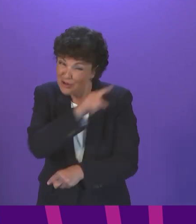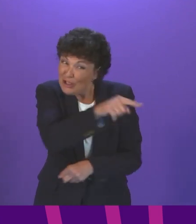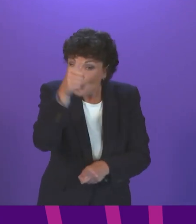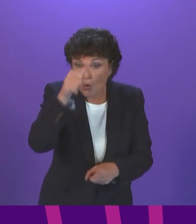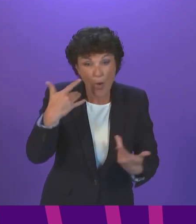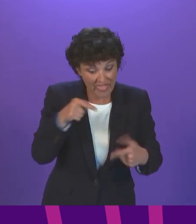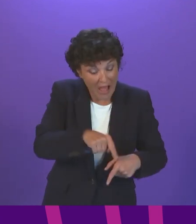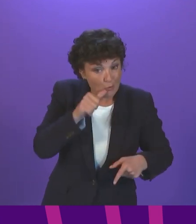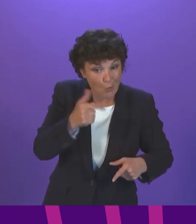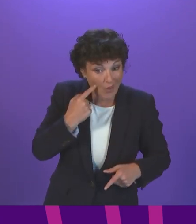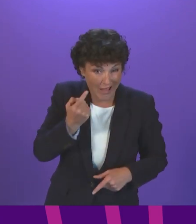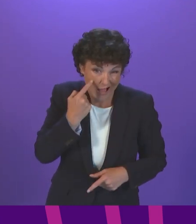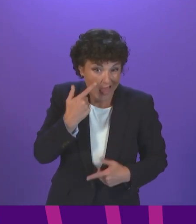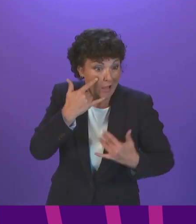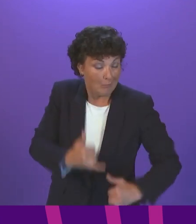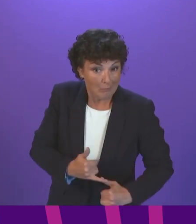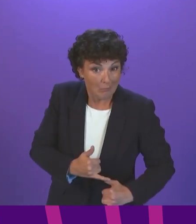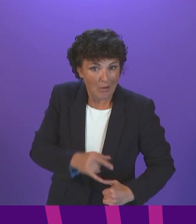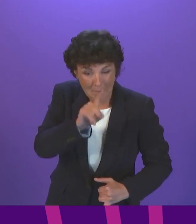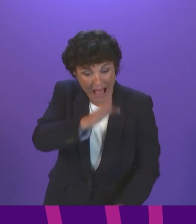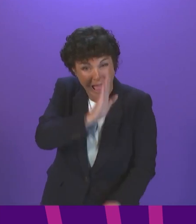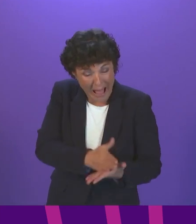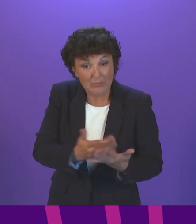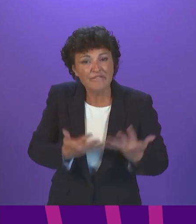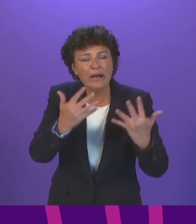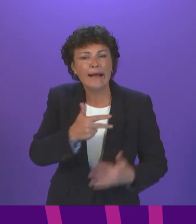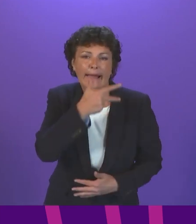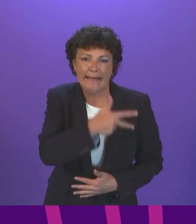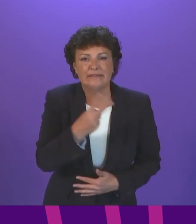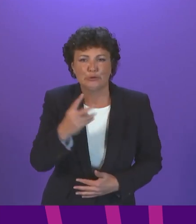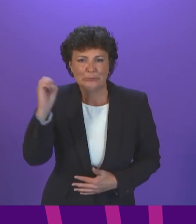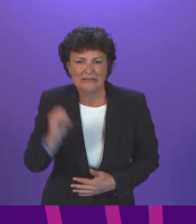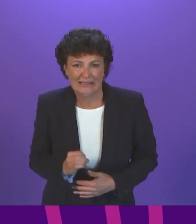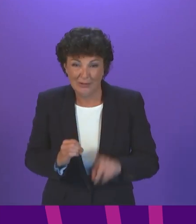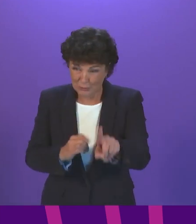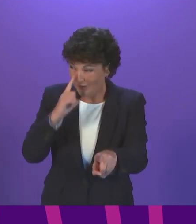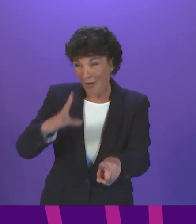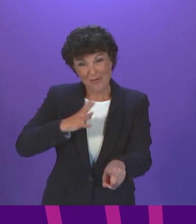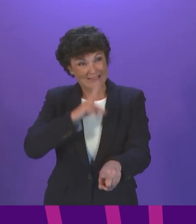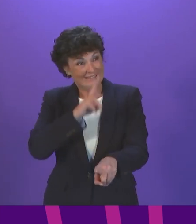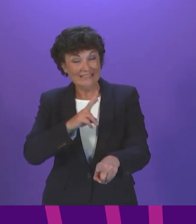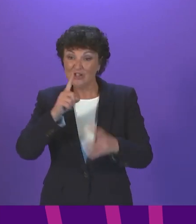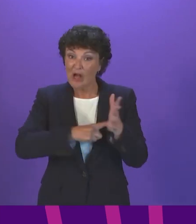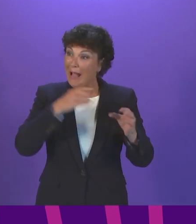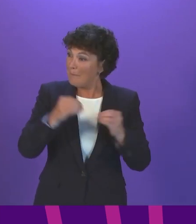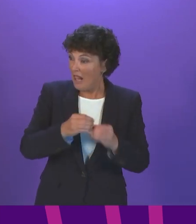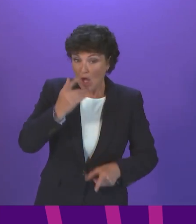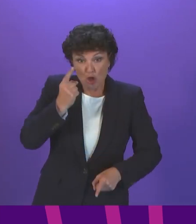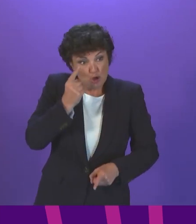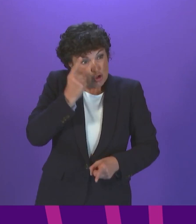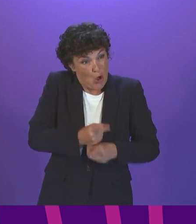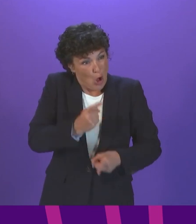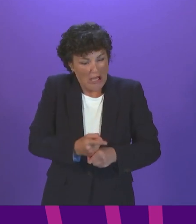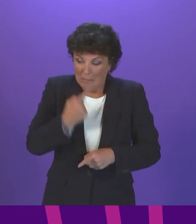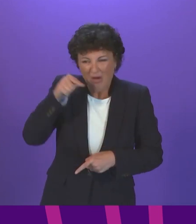the final figure for that week is 82 per cent. you can already see that Jackie Bailey last week was talking down